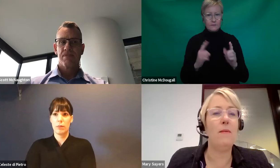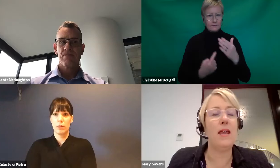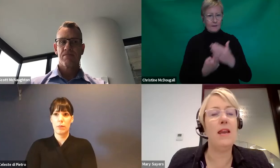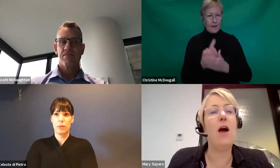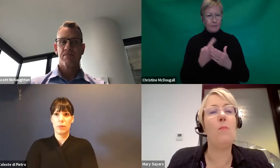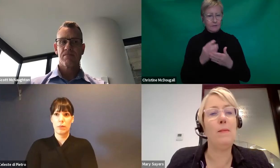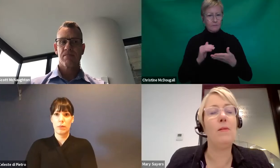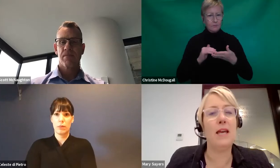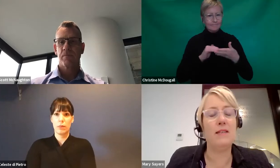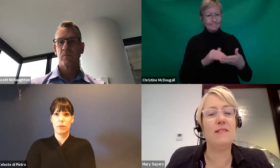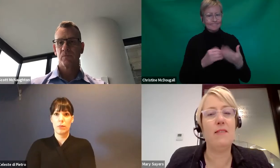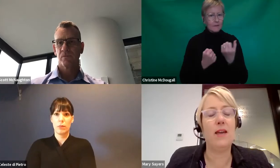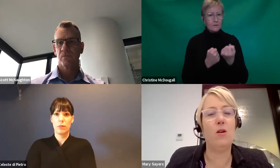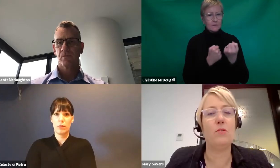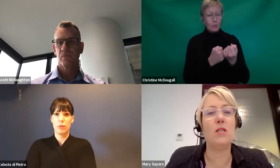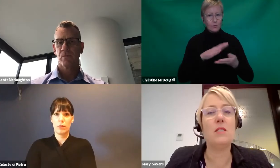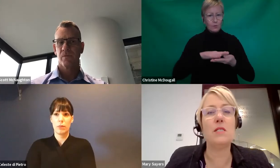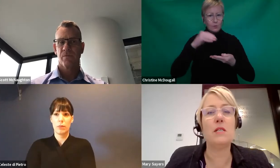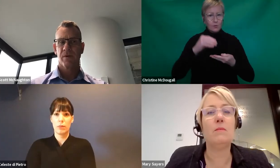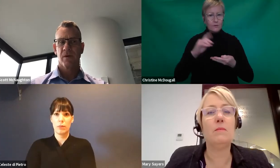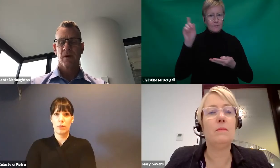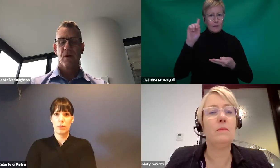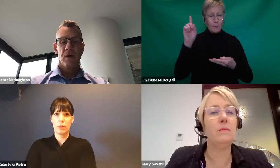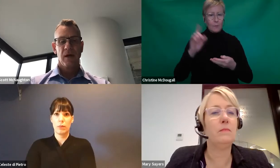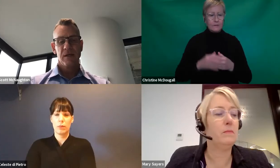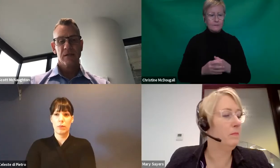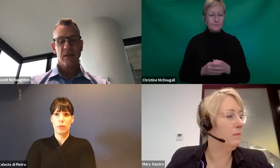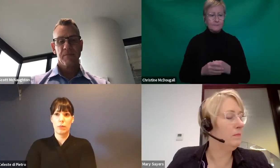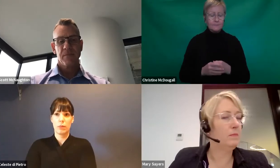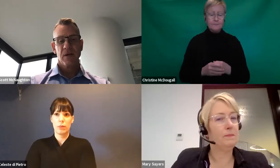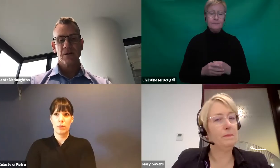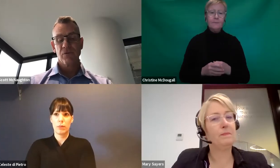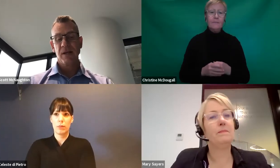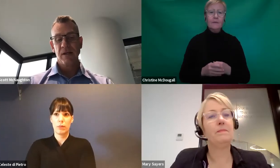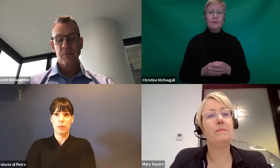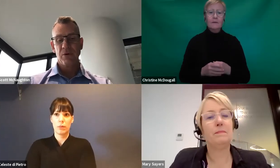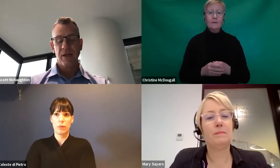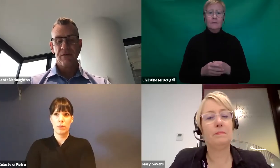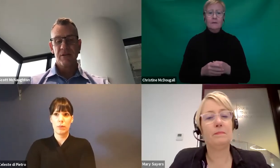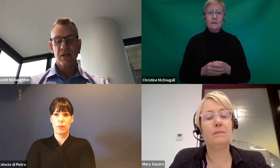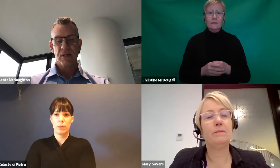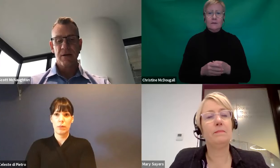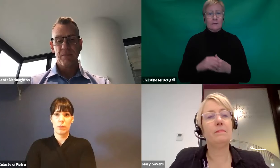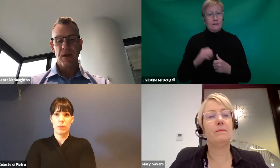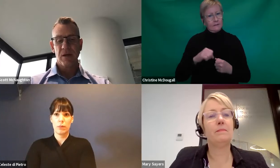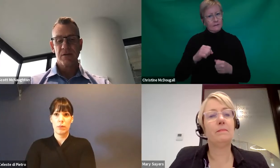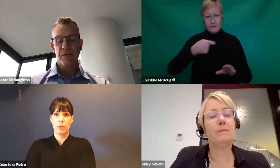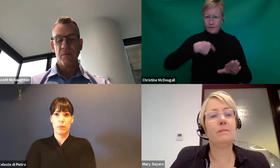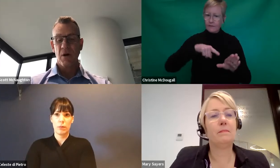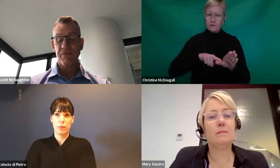time and helping people understand their options? Yeah, it's a really important year, isn't it?